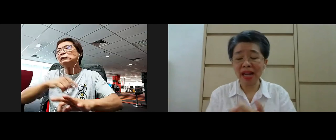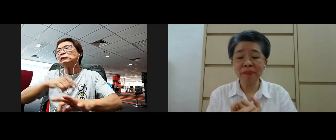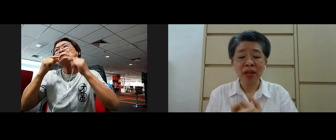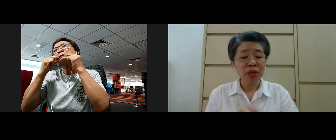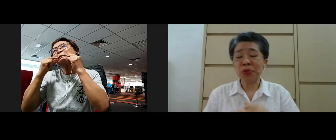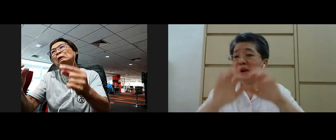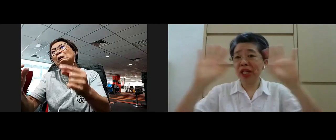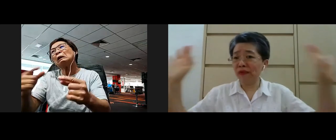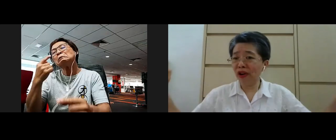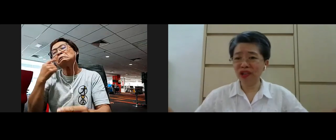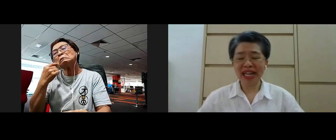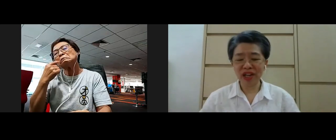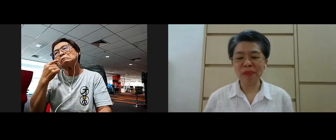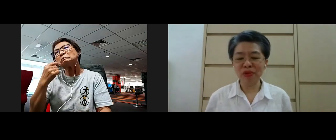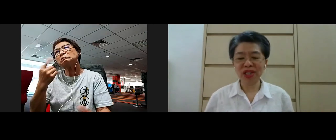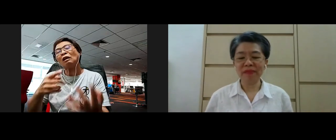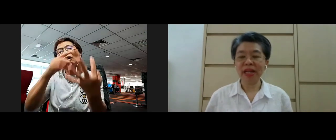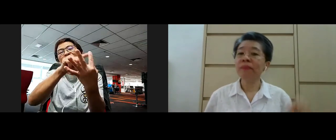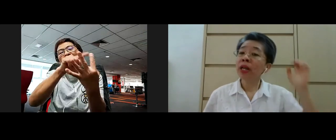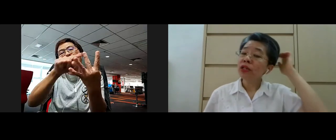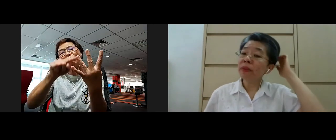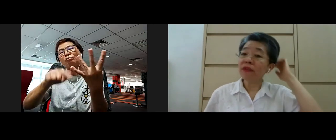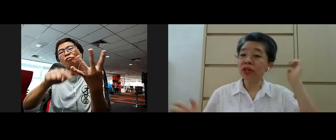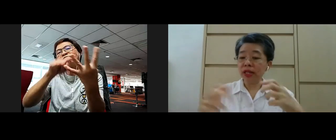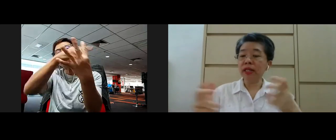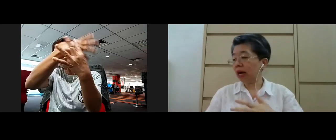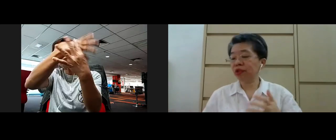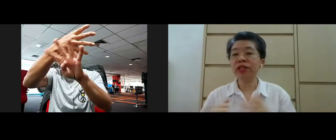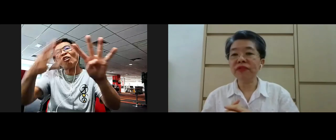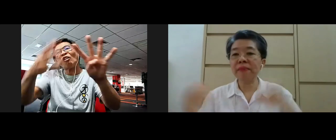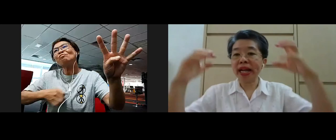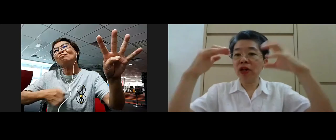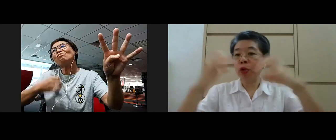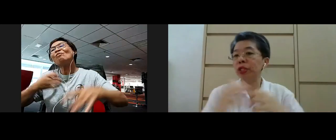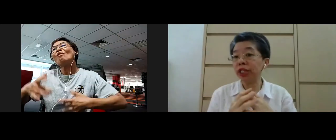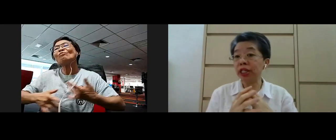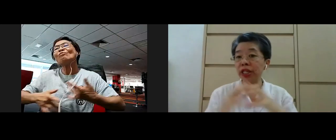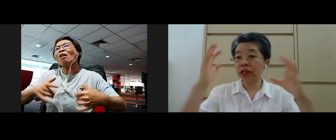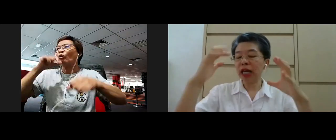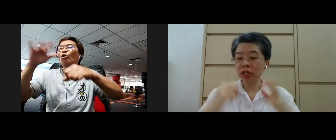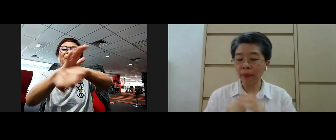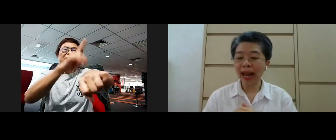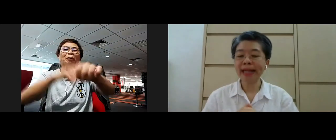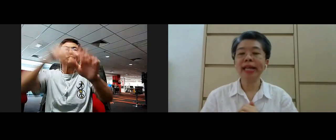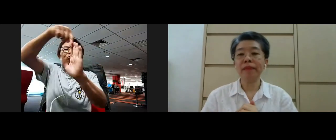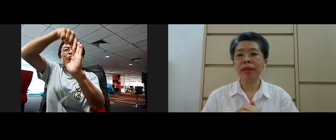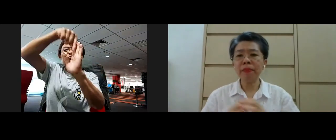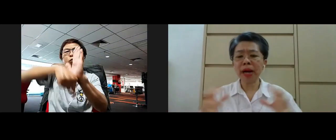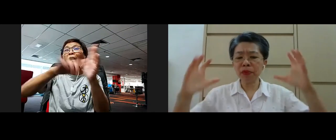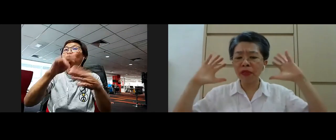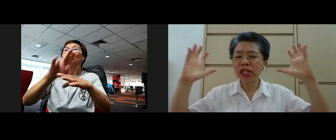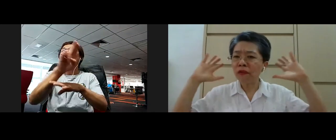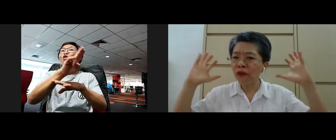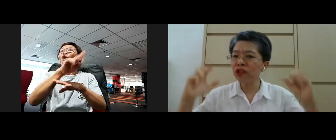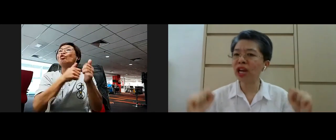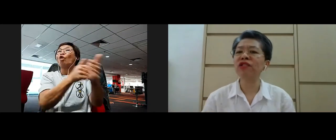yeah so we have this four challenging emotion yeah so but of course you know I'm short of time I cannot go into detail how to apply that yeah